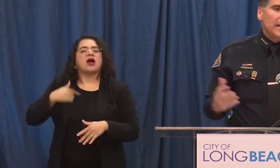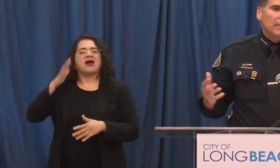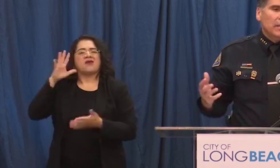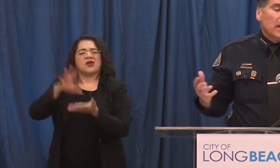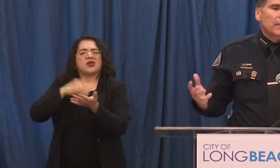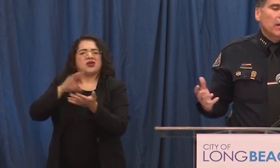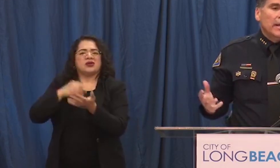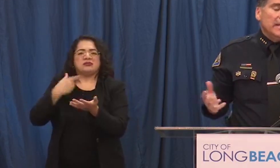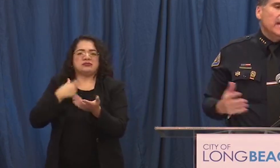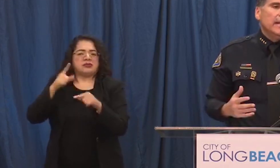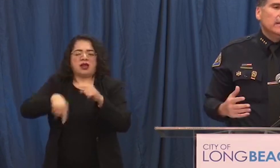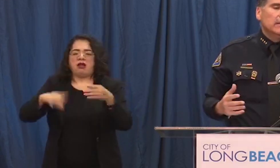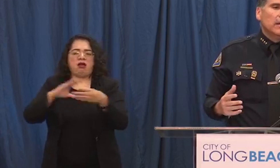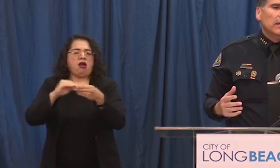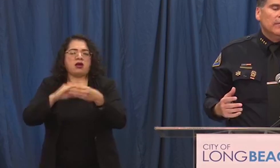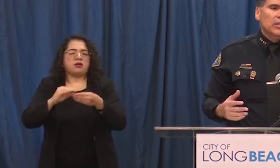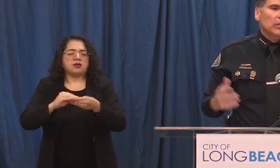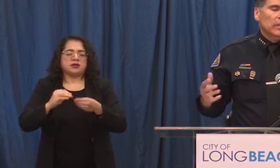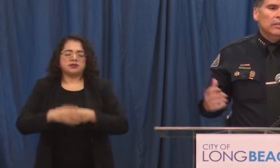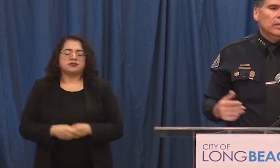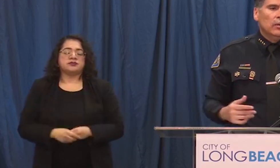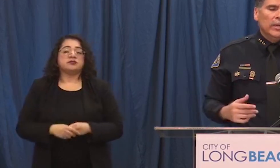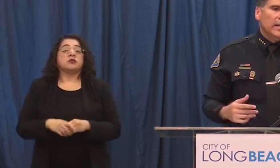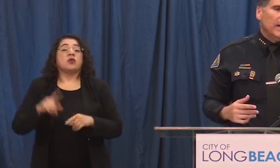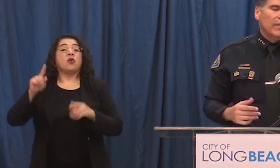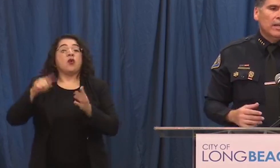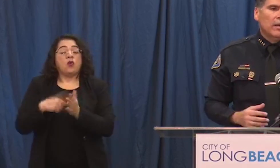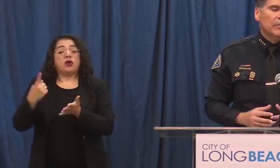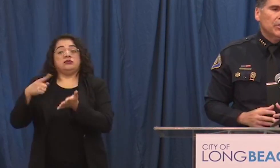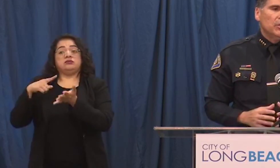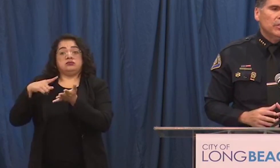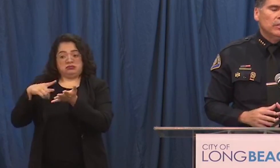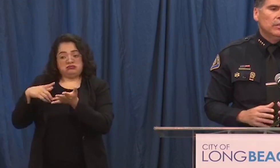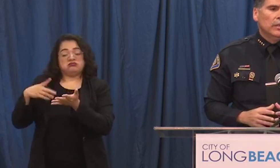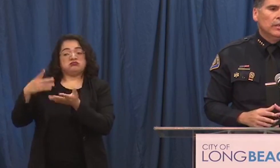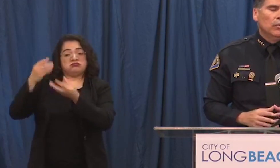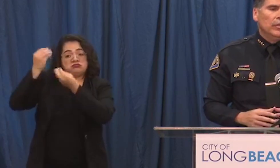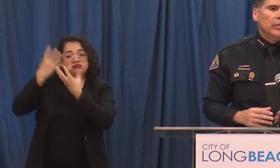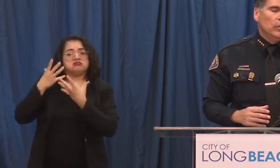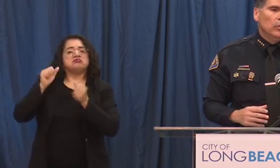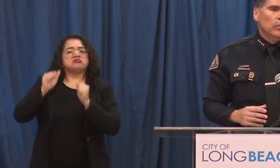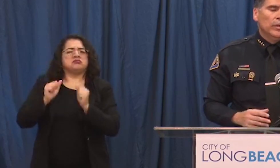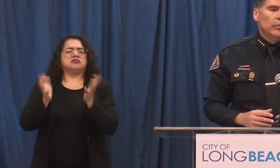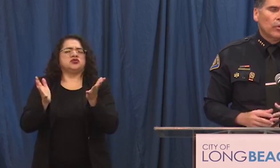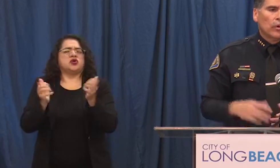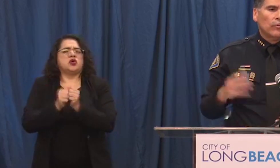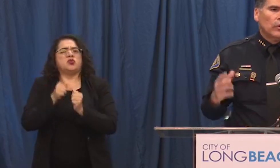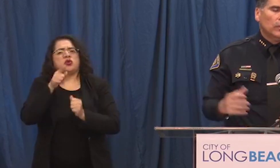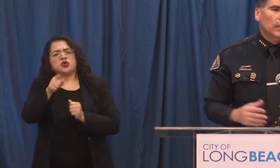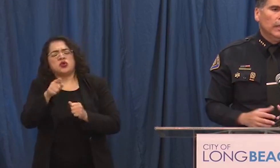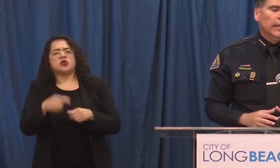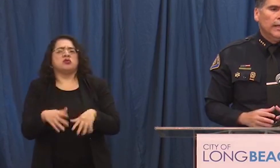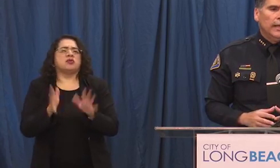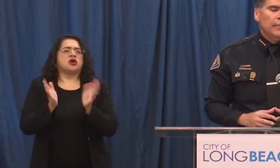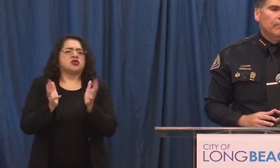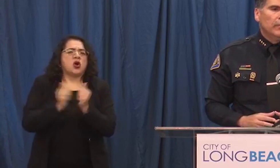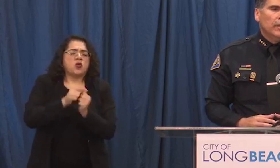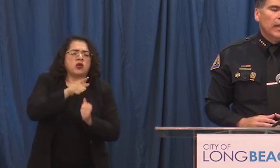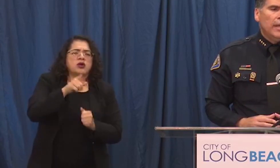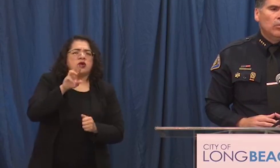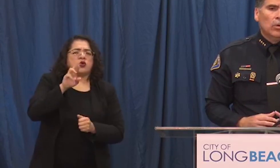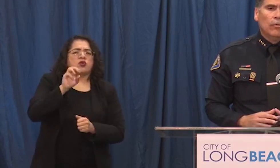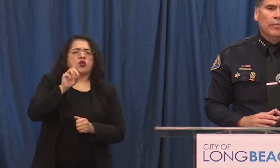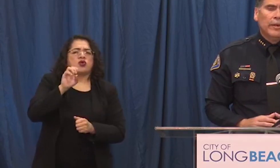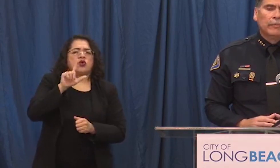i can't even comment on it yet uh eventually uh we can have that conversation uh with you with rodolfo um